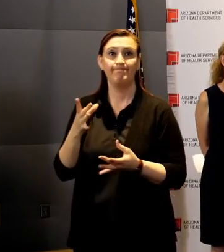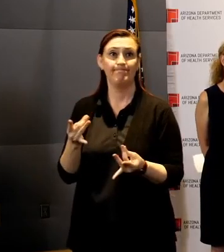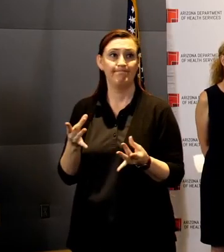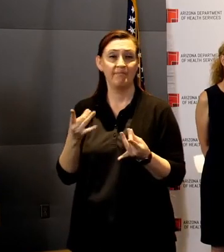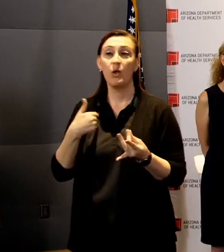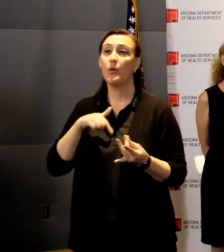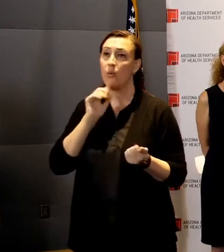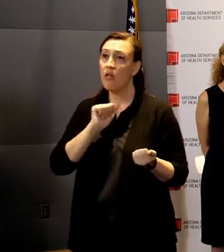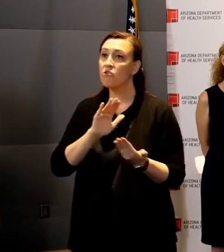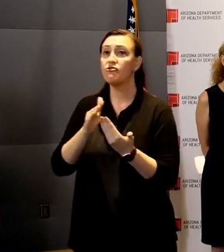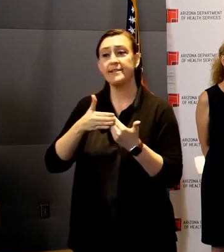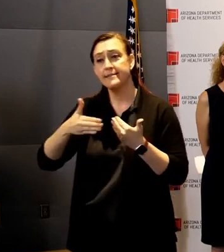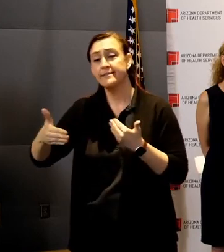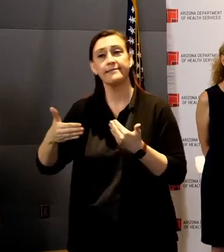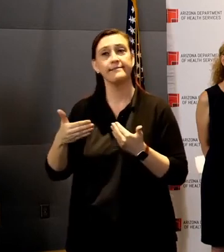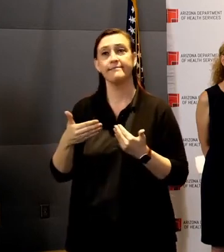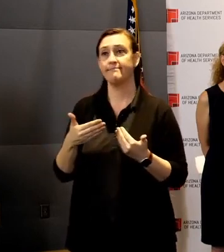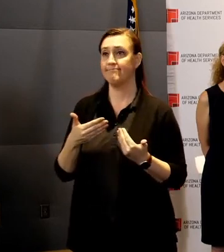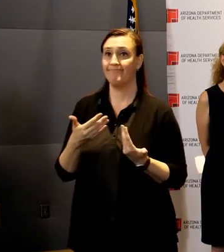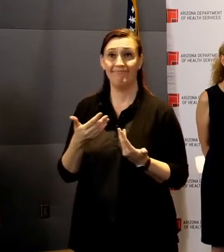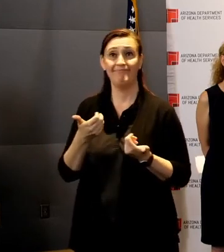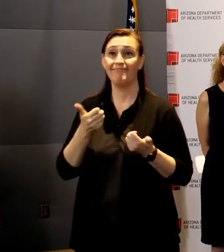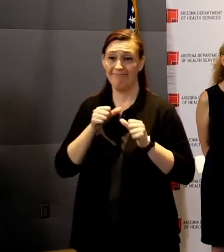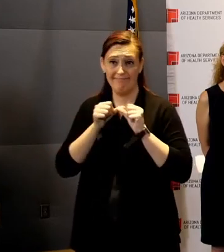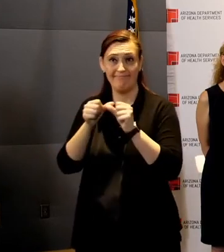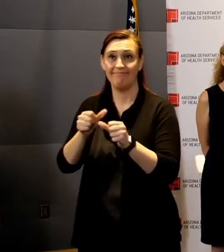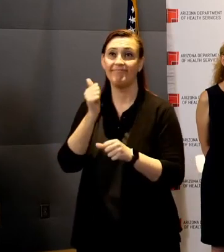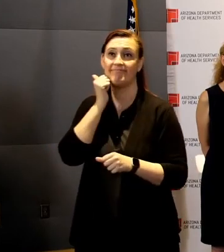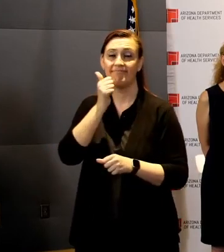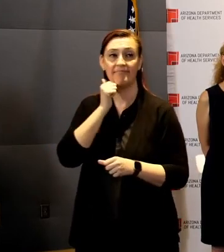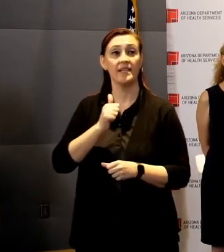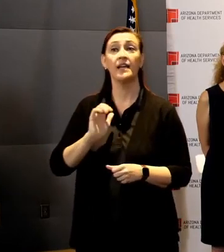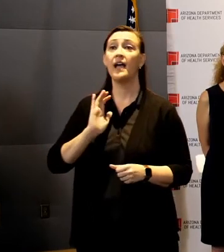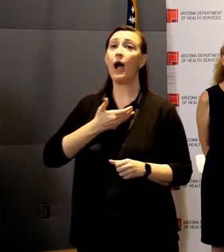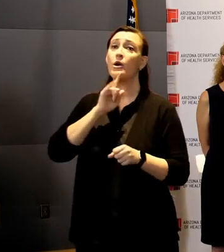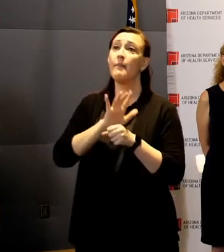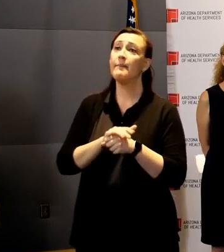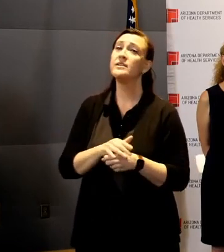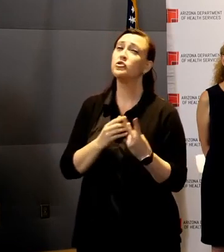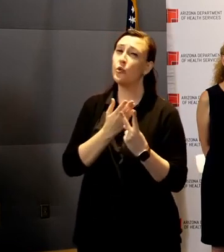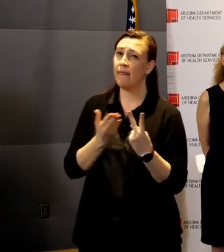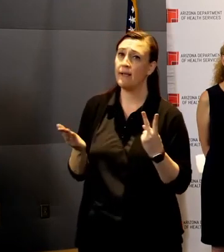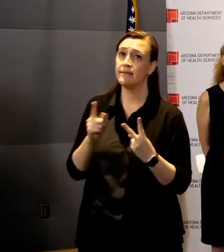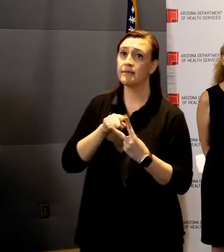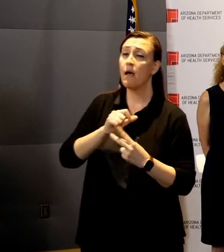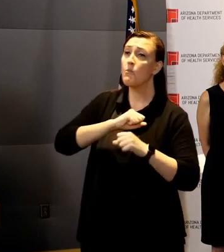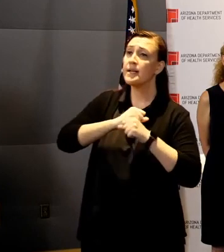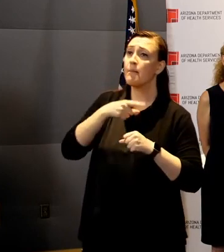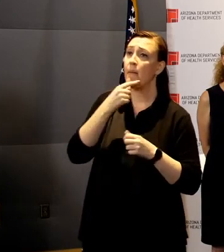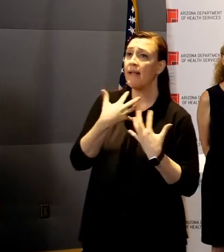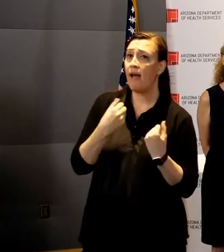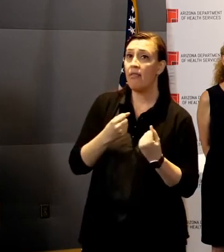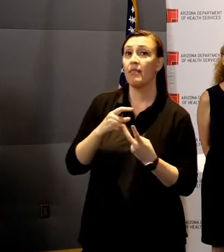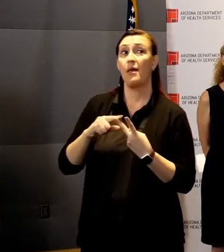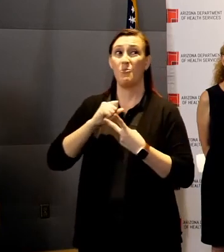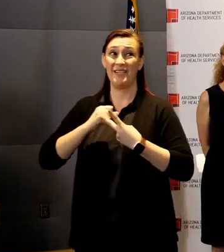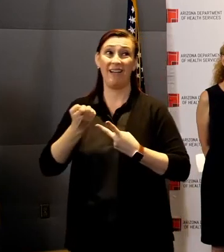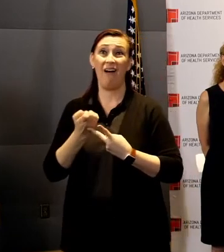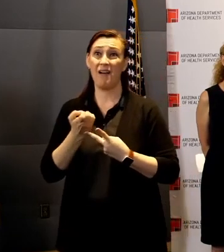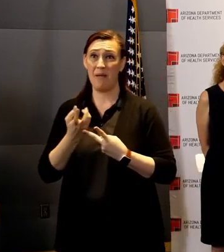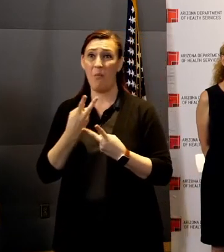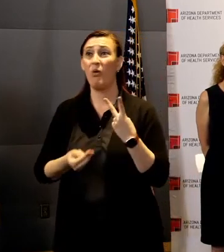in the days, weeks and months ahead. Our commitment to Arizona is two-fold, protecting public health and our economy.